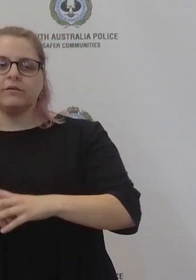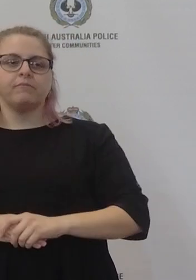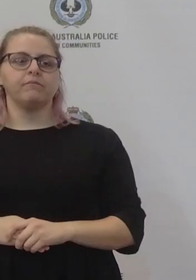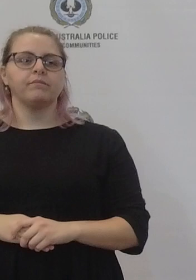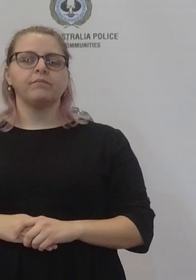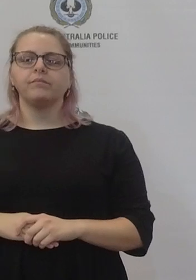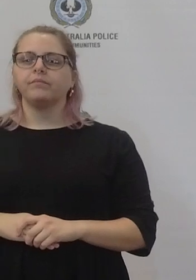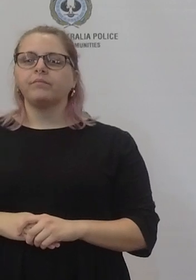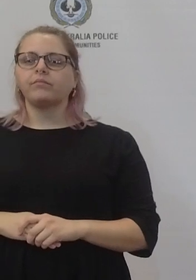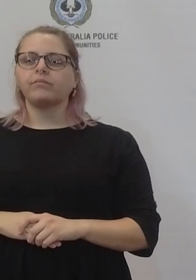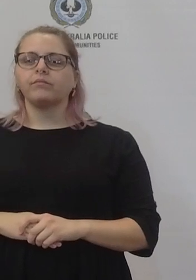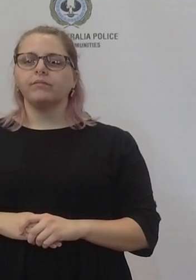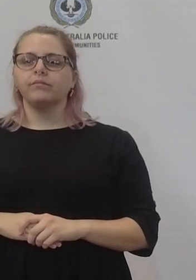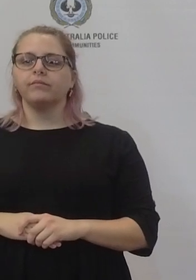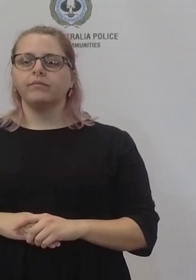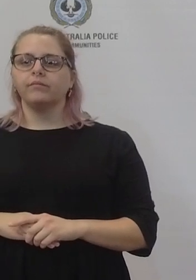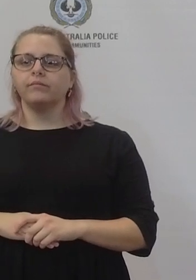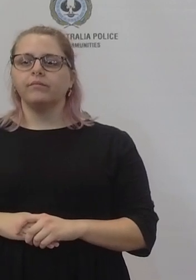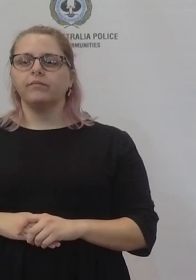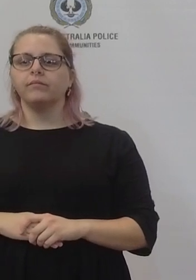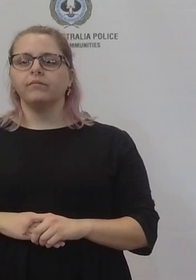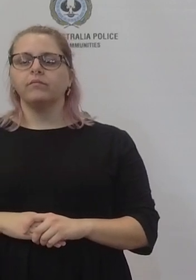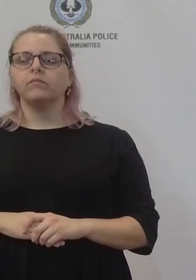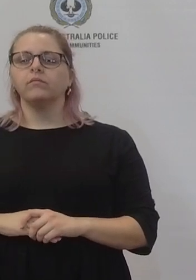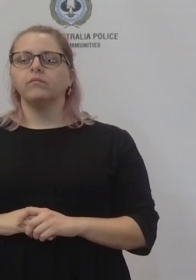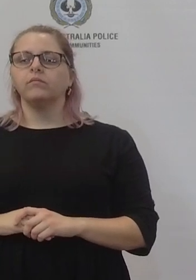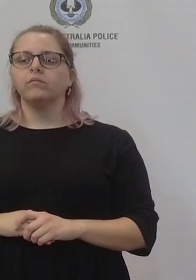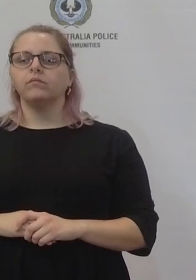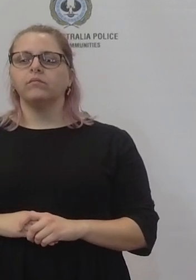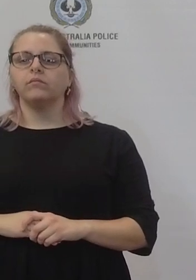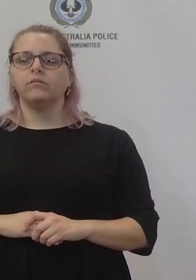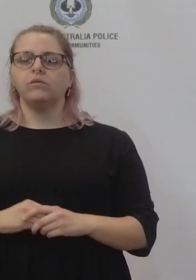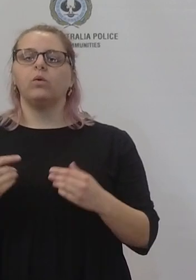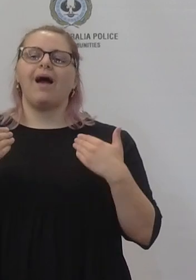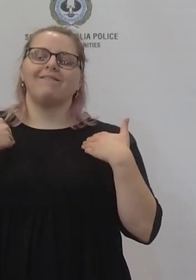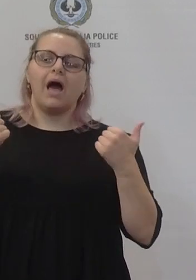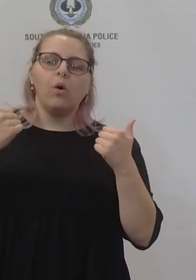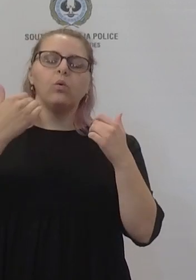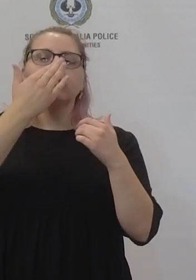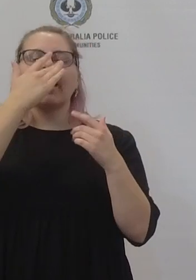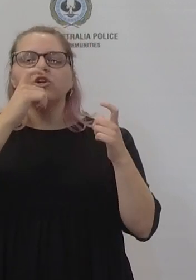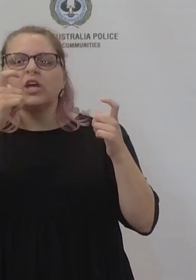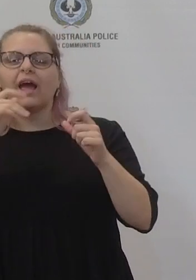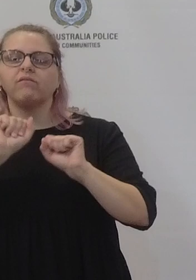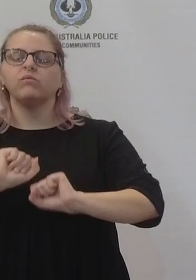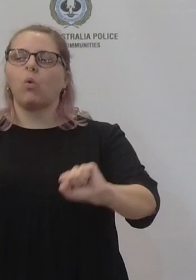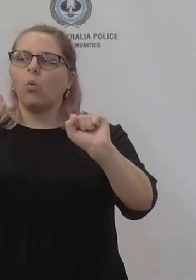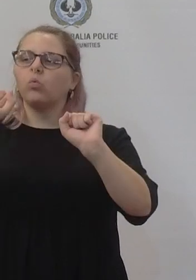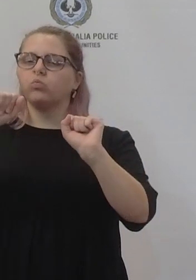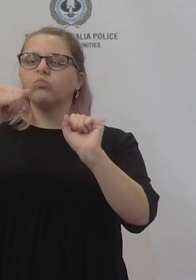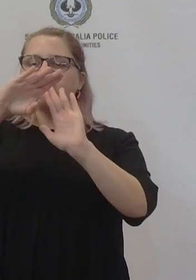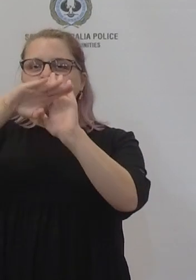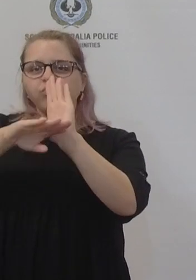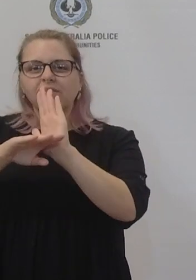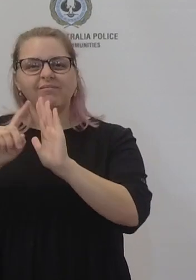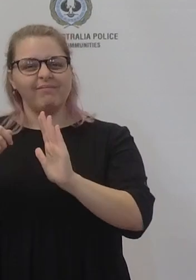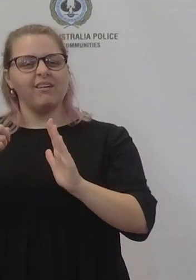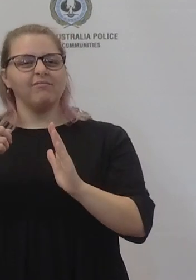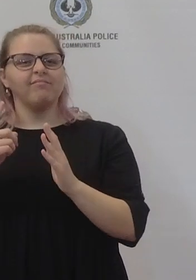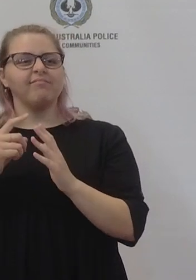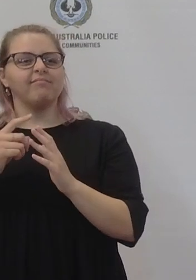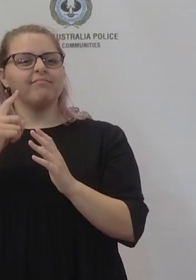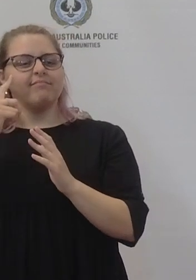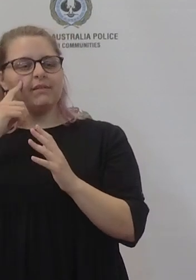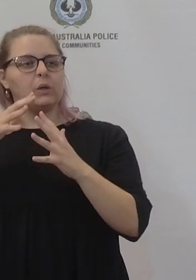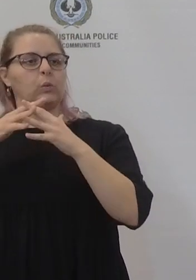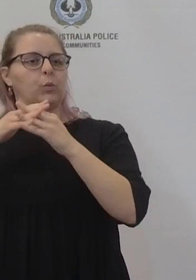different uh way of having that requirement but um everyone i think would appreciate the importance of having um vaccination for